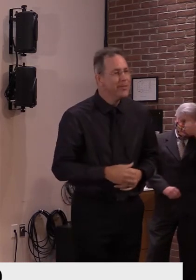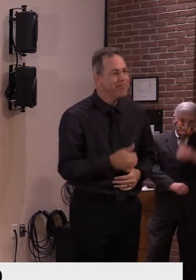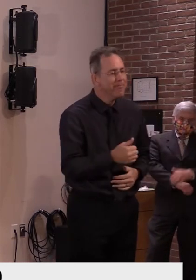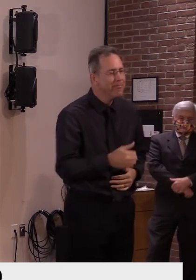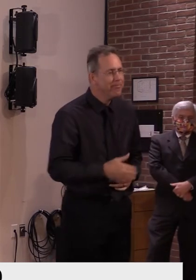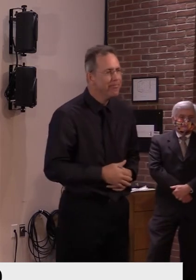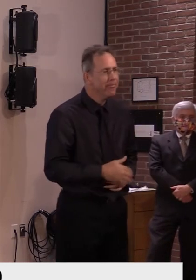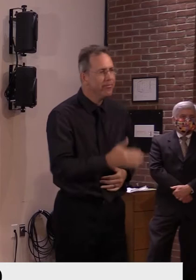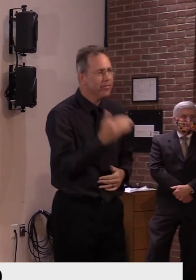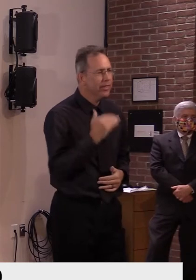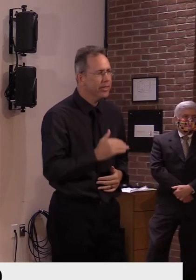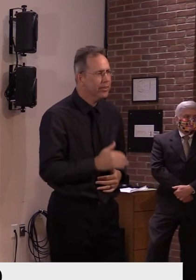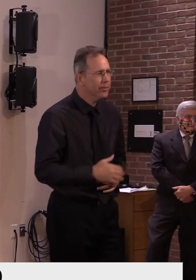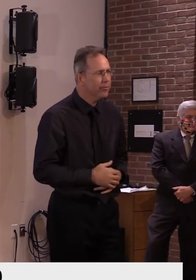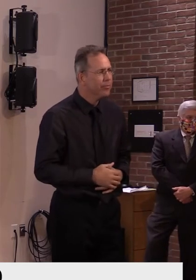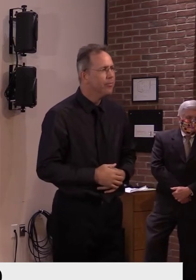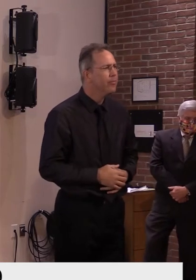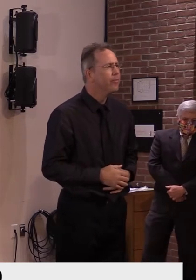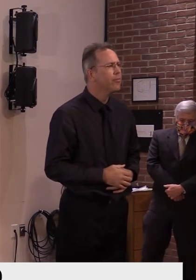Tim, Vermont Business Magazine.